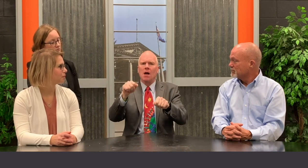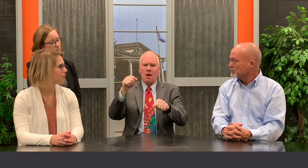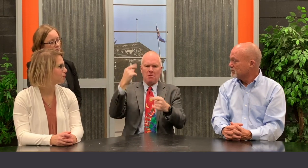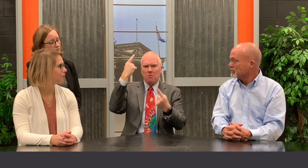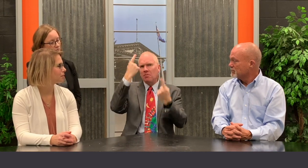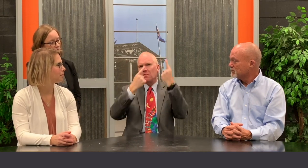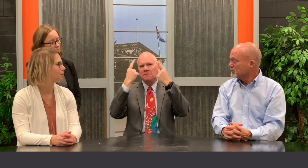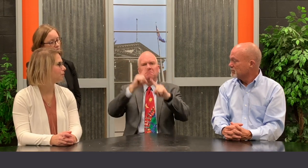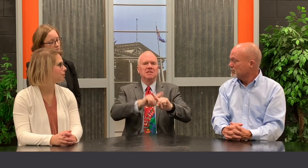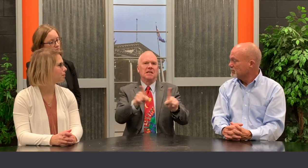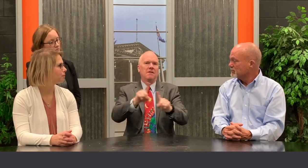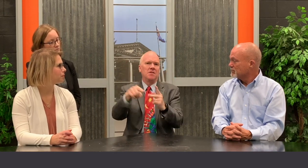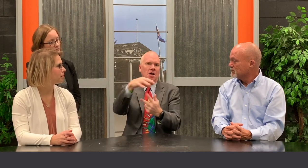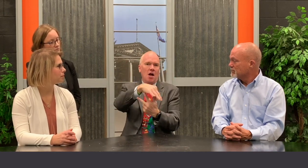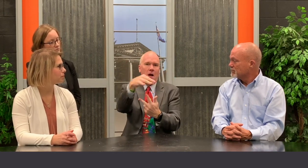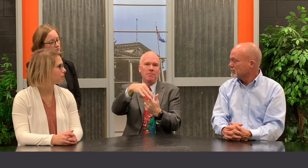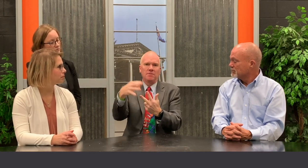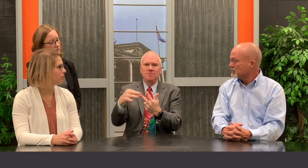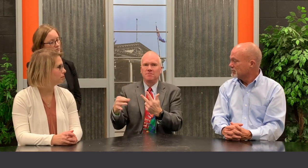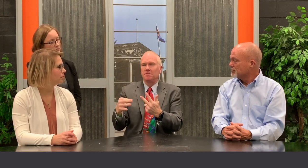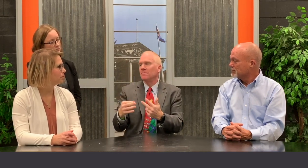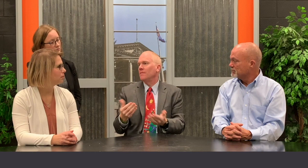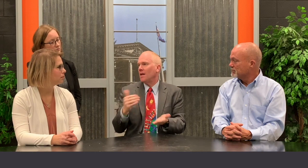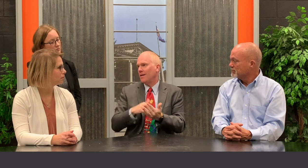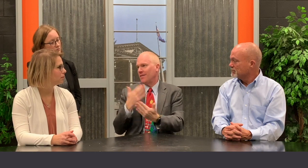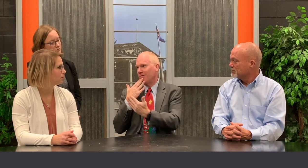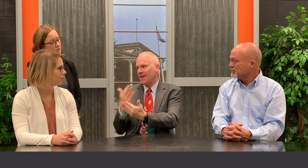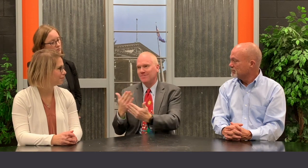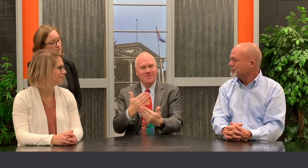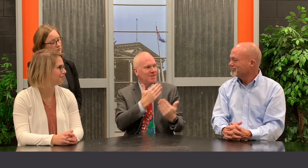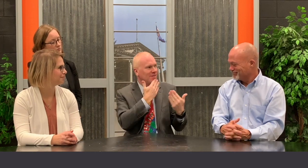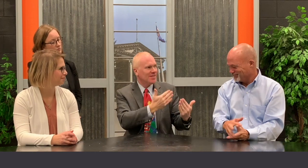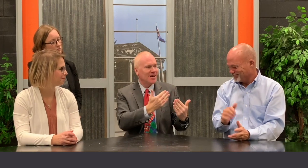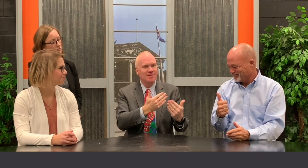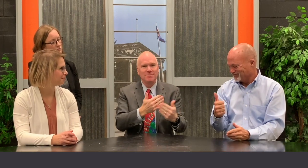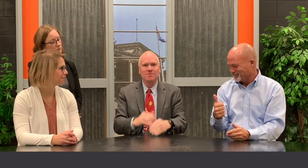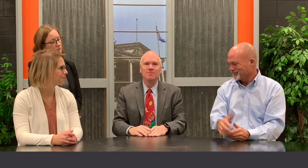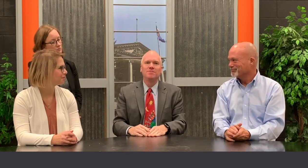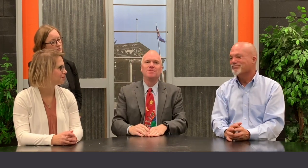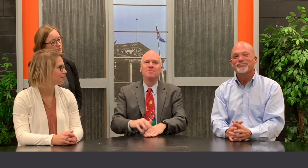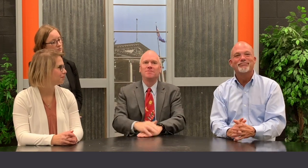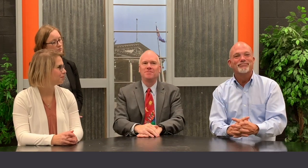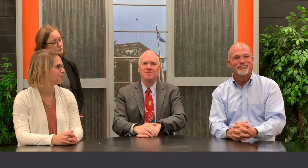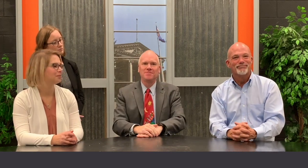our programs are and their ability to look at the different opportunities that lay before us. Thank you.